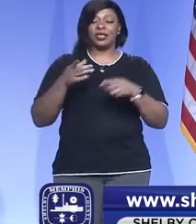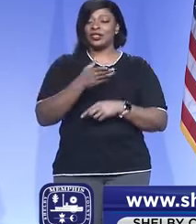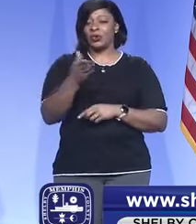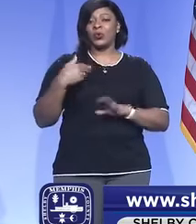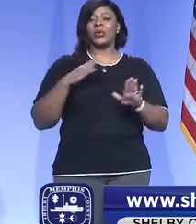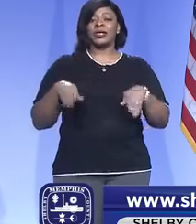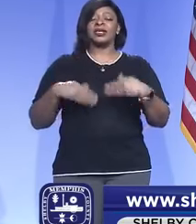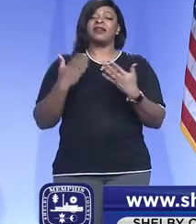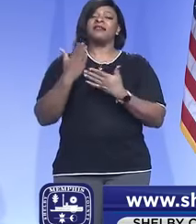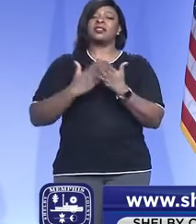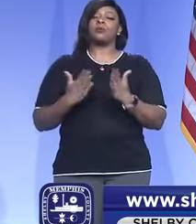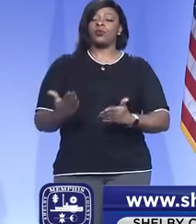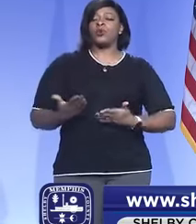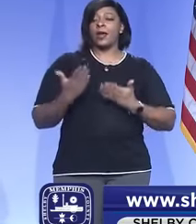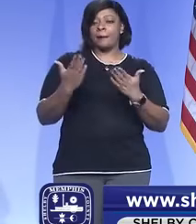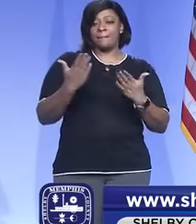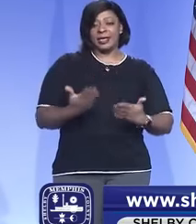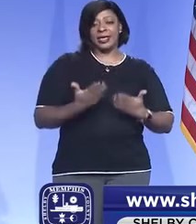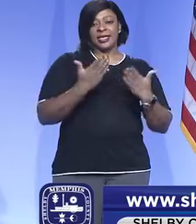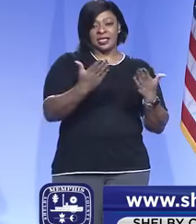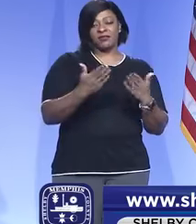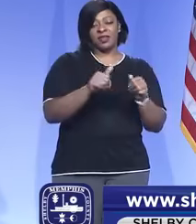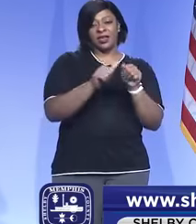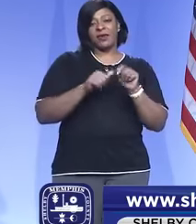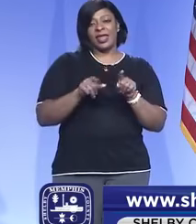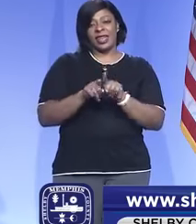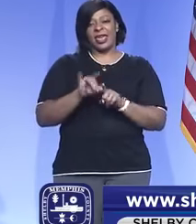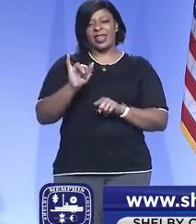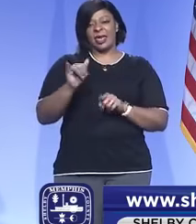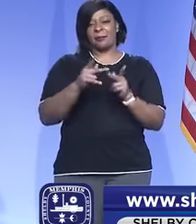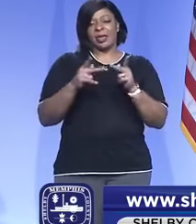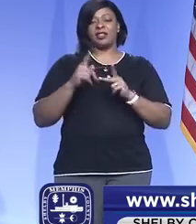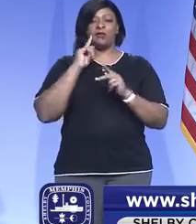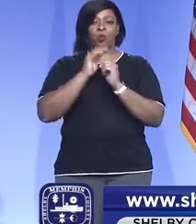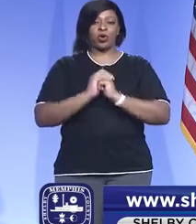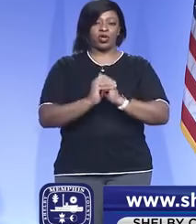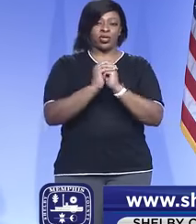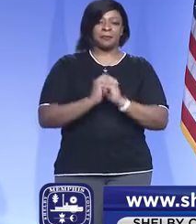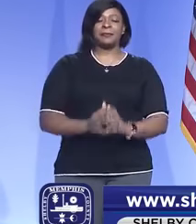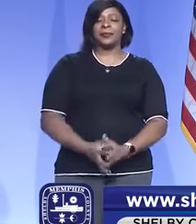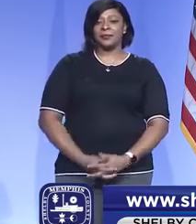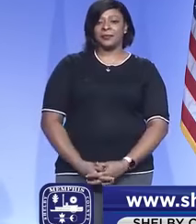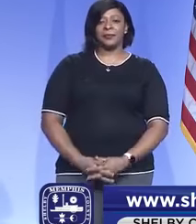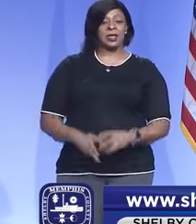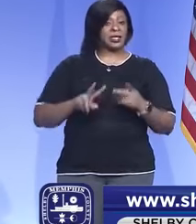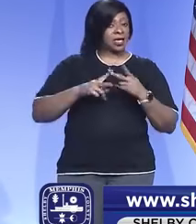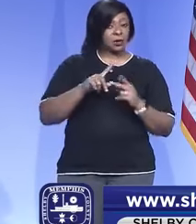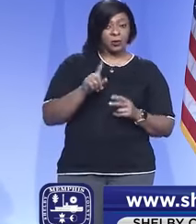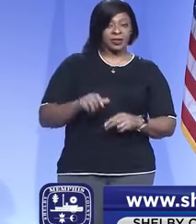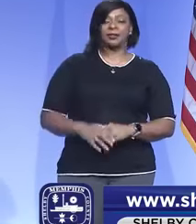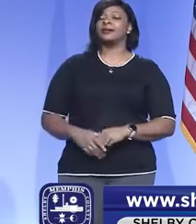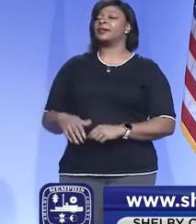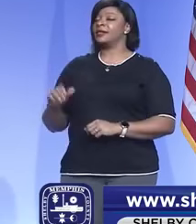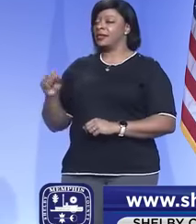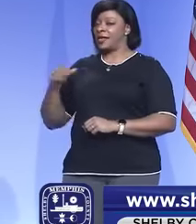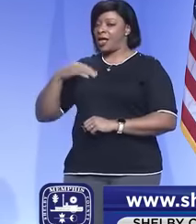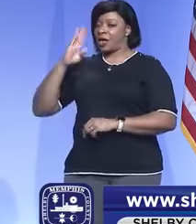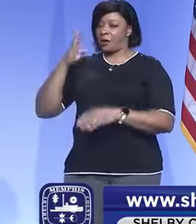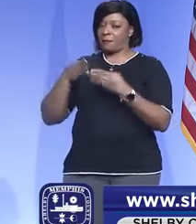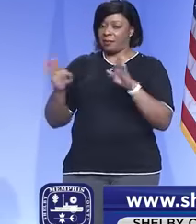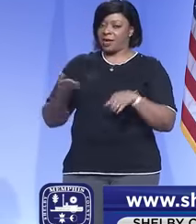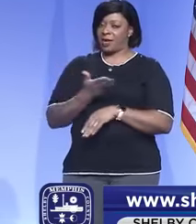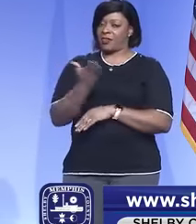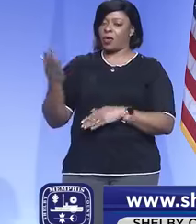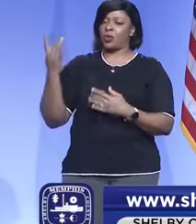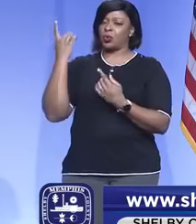give some recommendations for areas such as places of worship. Thanks. I know the public out